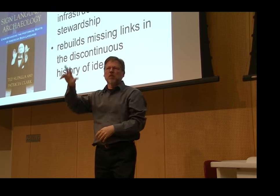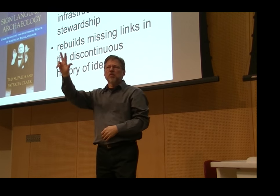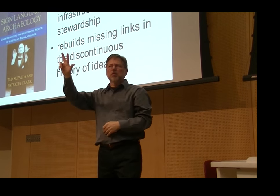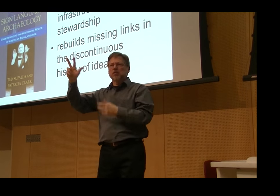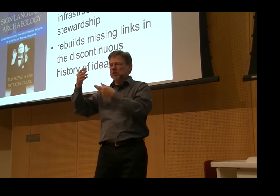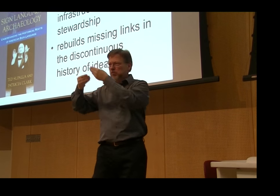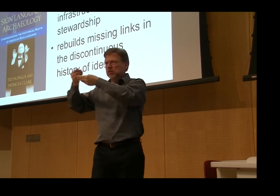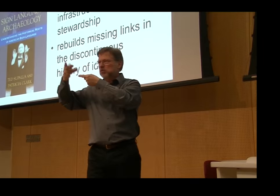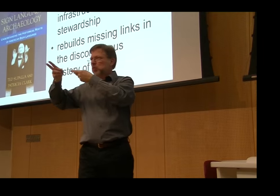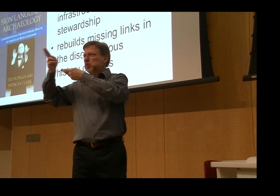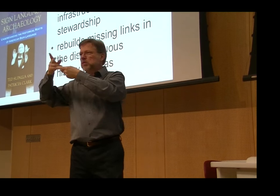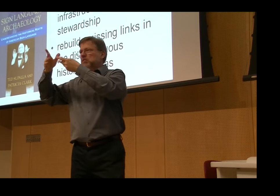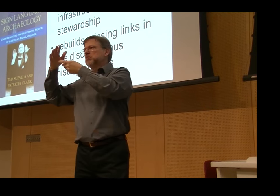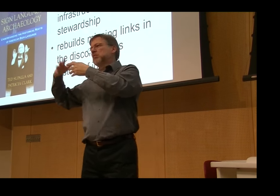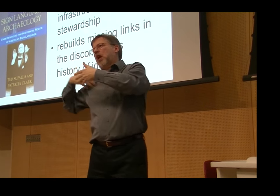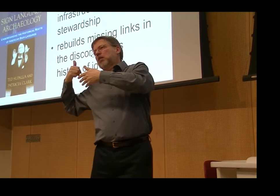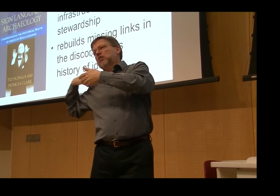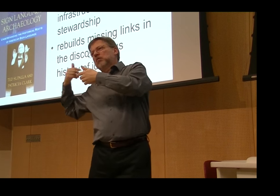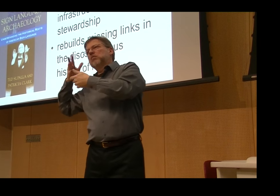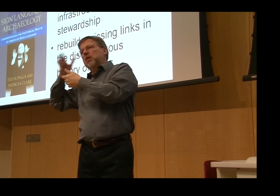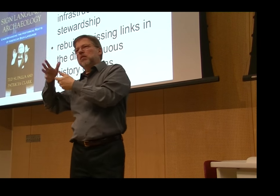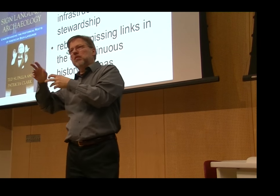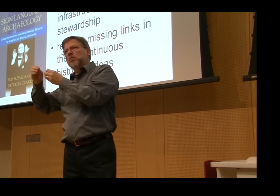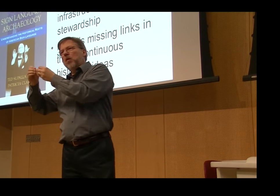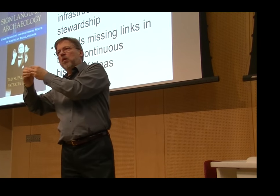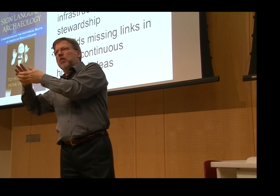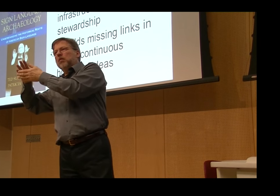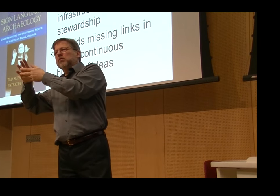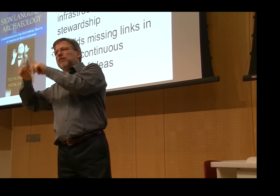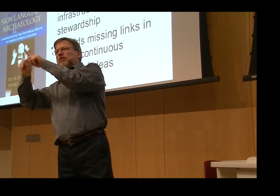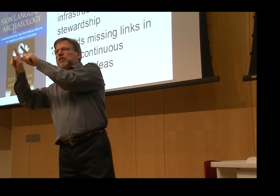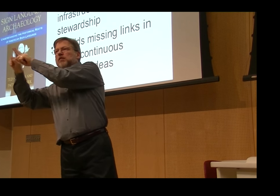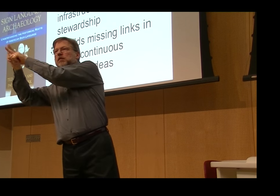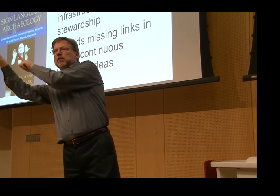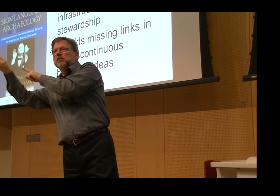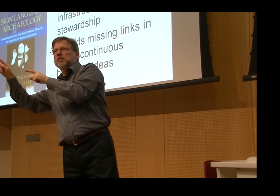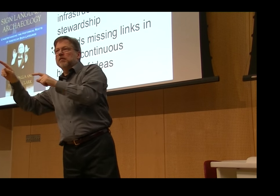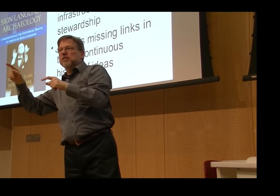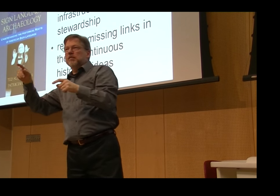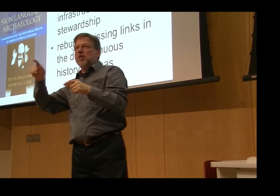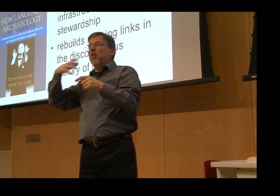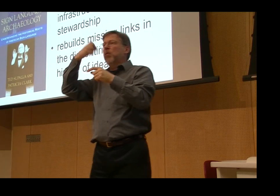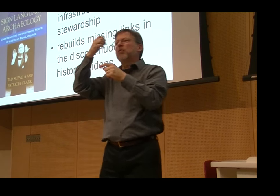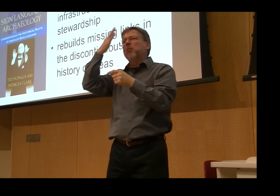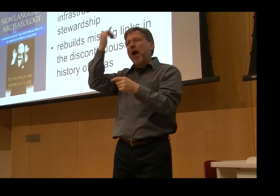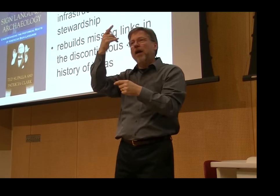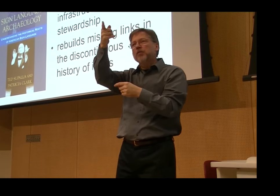It's the same thing in spoken languages. There are many spoken languages that do not have a written record of their language,